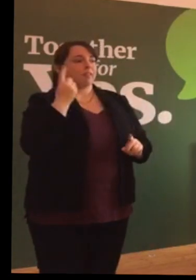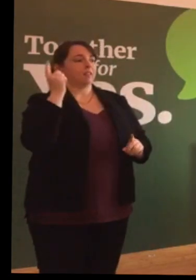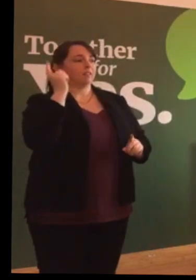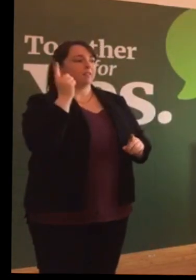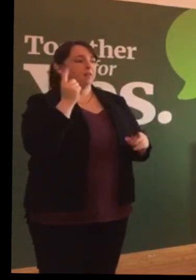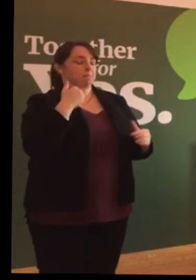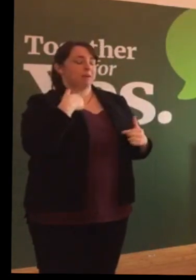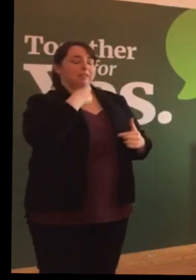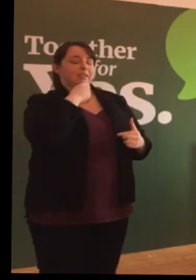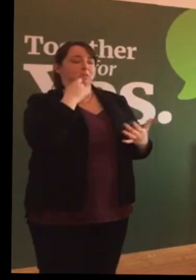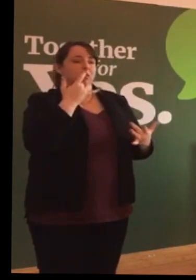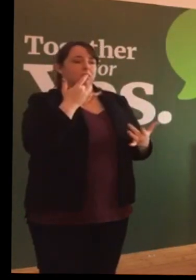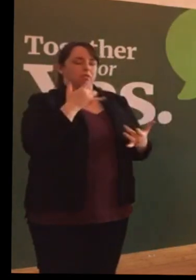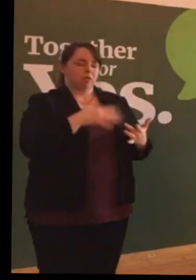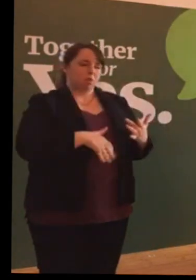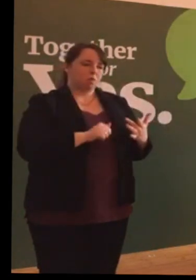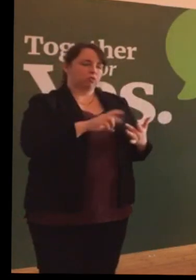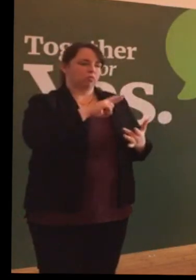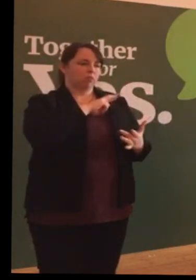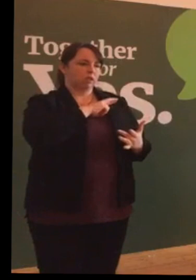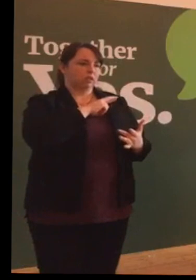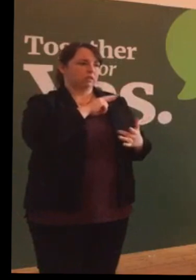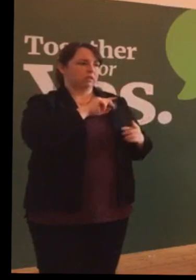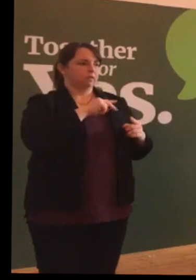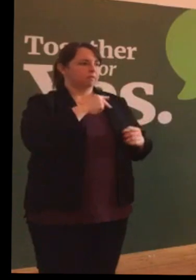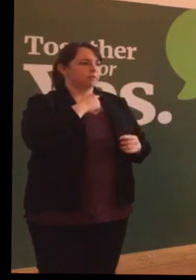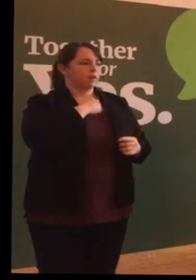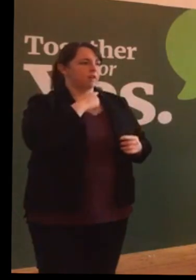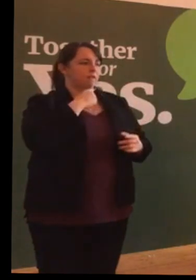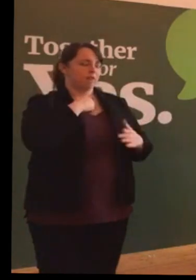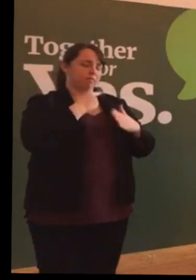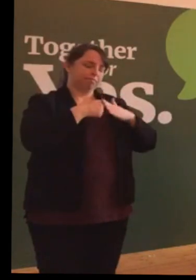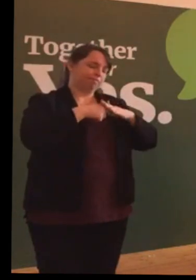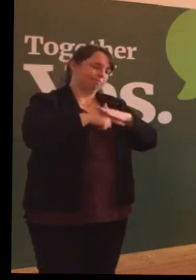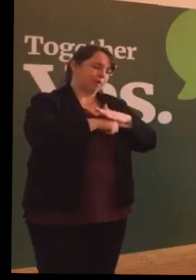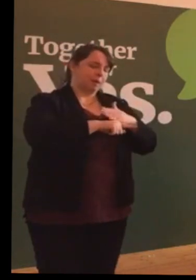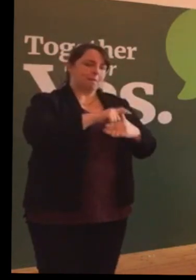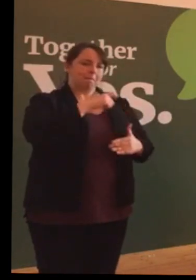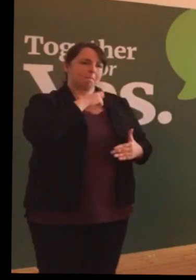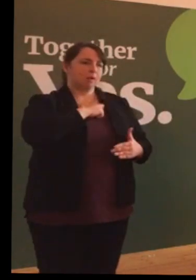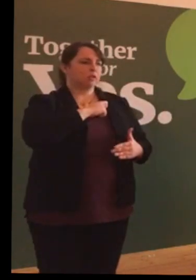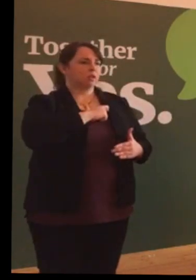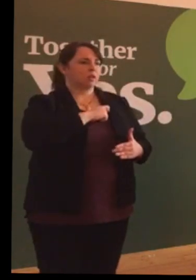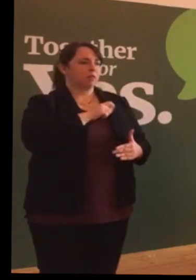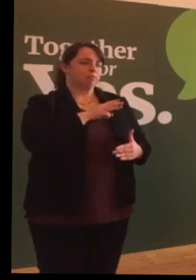ought to be a deeply personal, private choice.